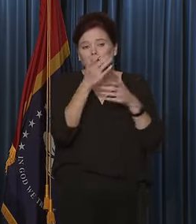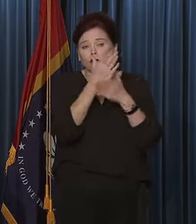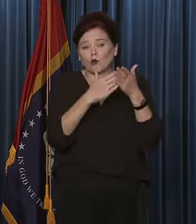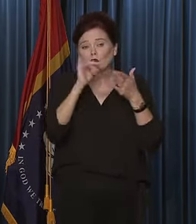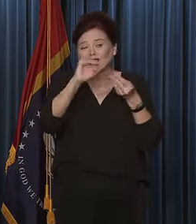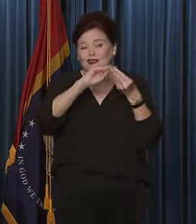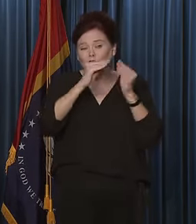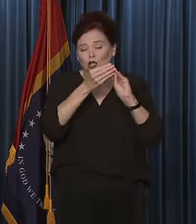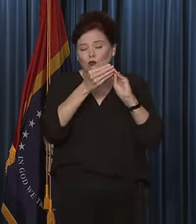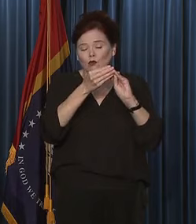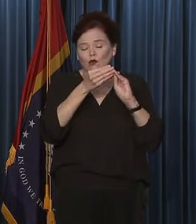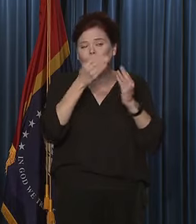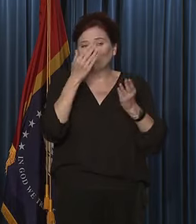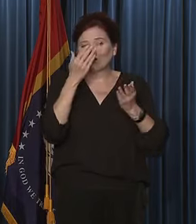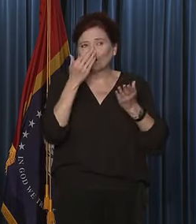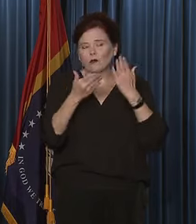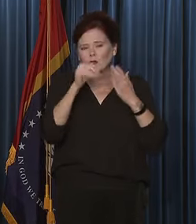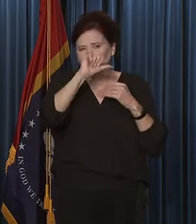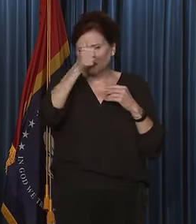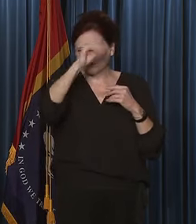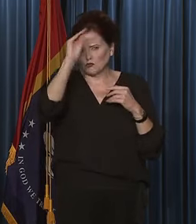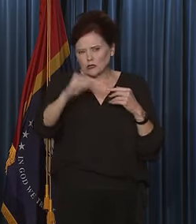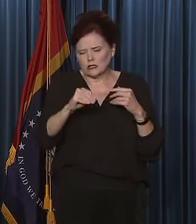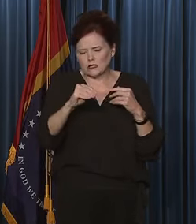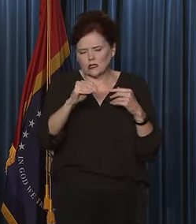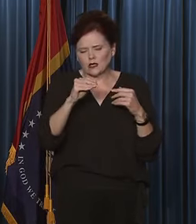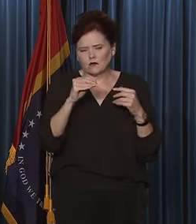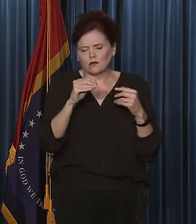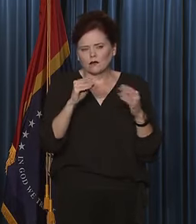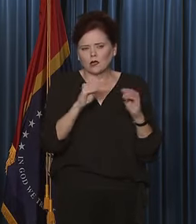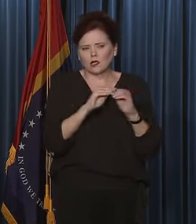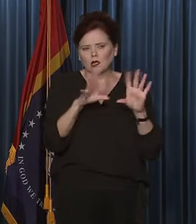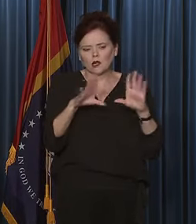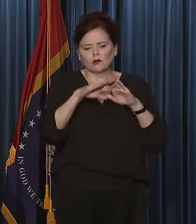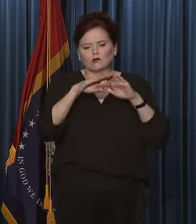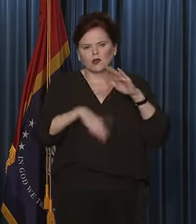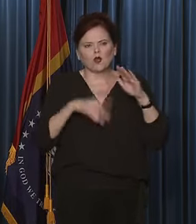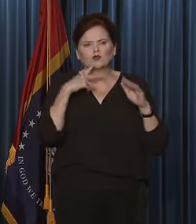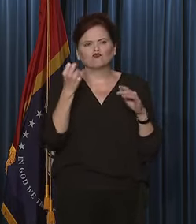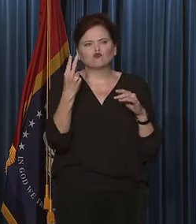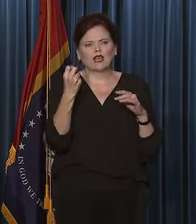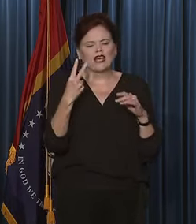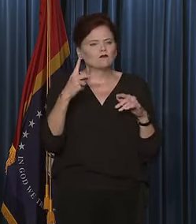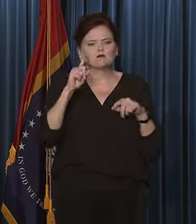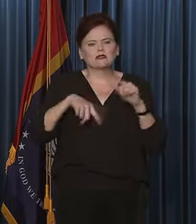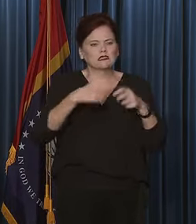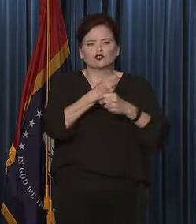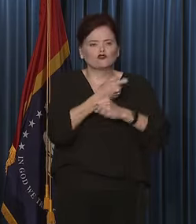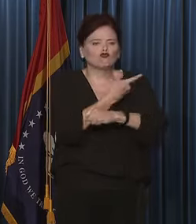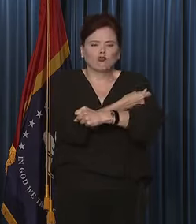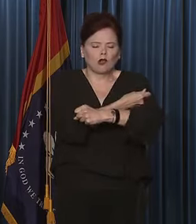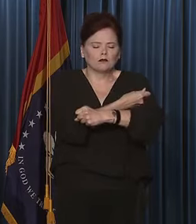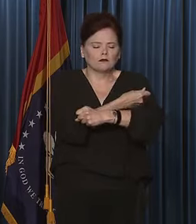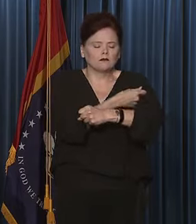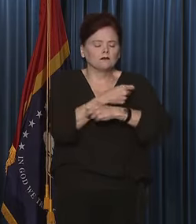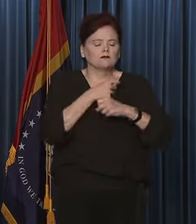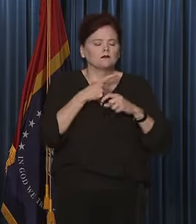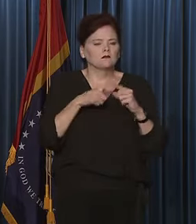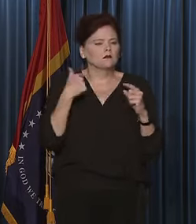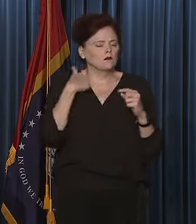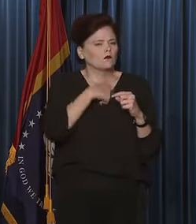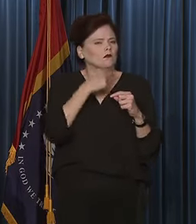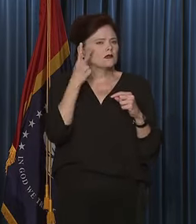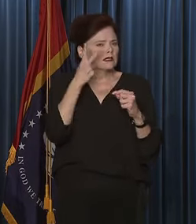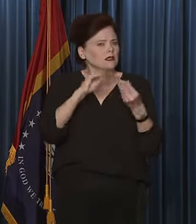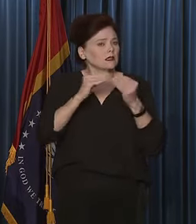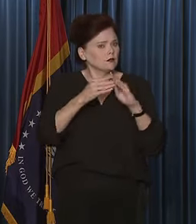10% or so, clearly are under the age of 12 and therefore are not eligible for the vaccine. And so we're seeing